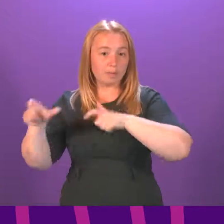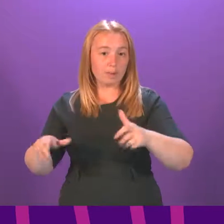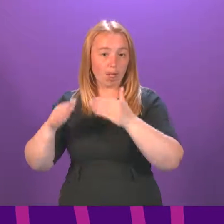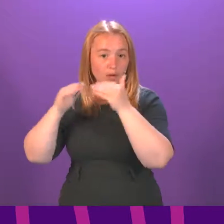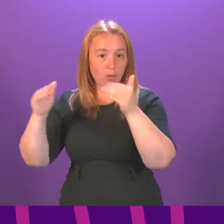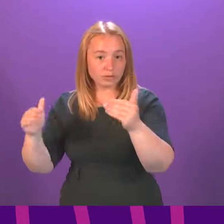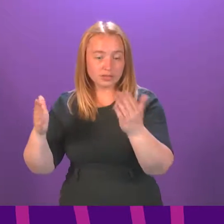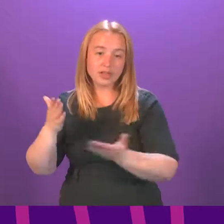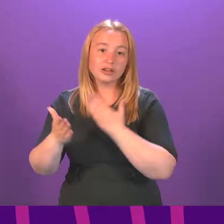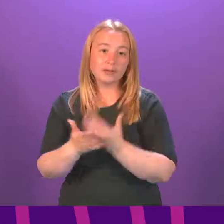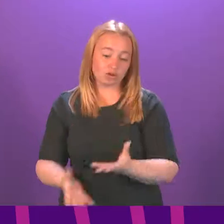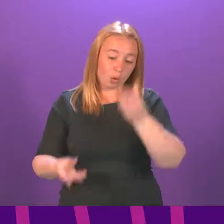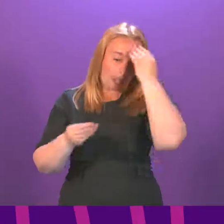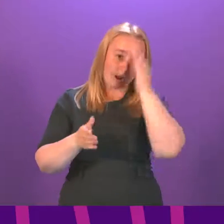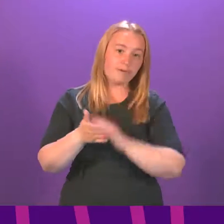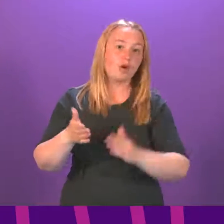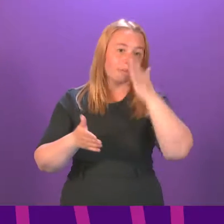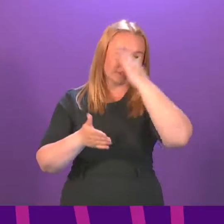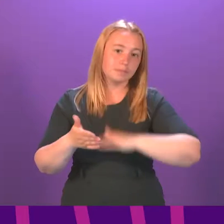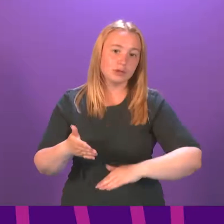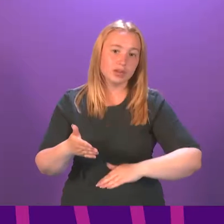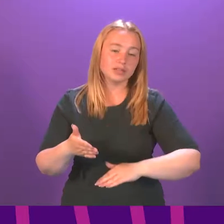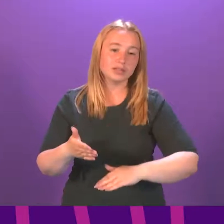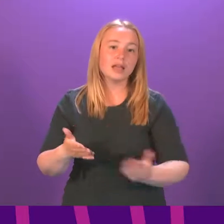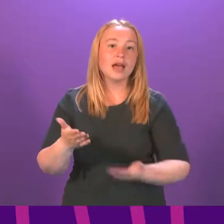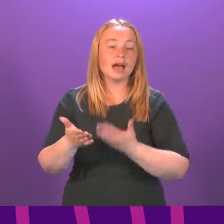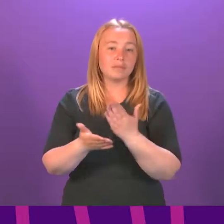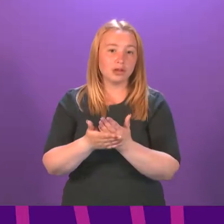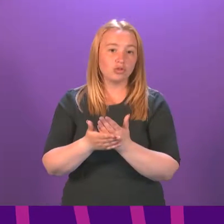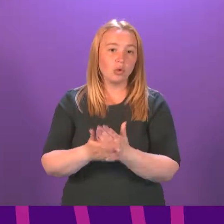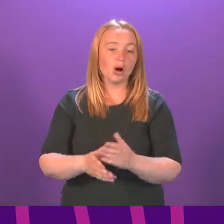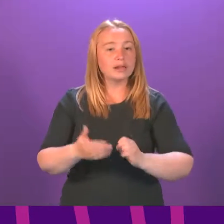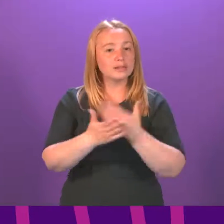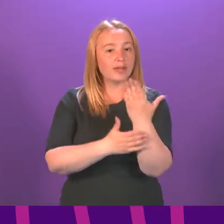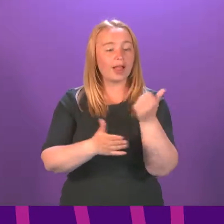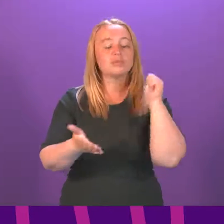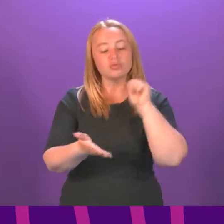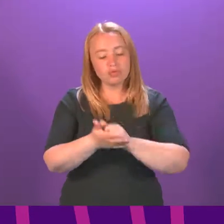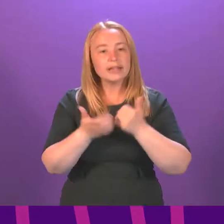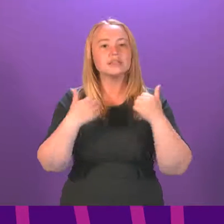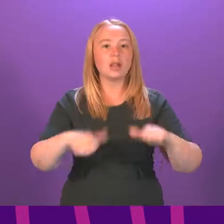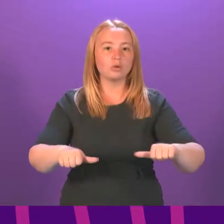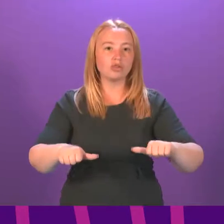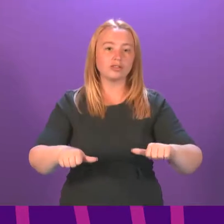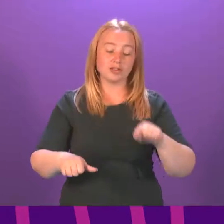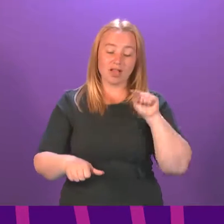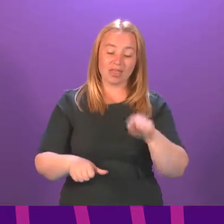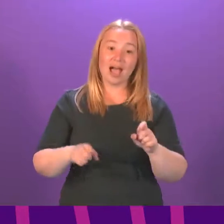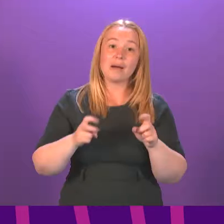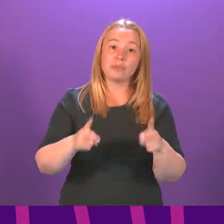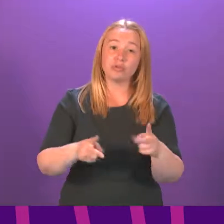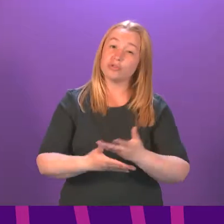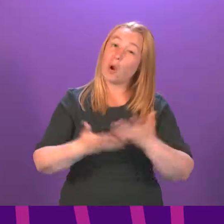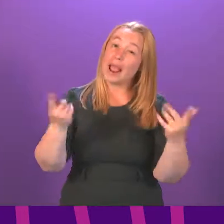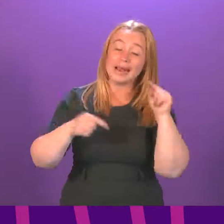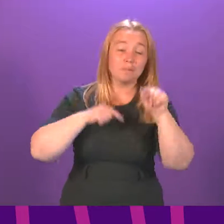we're learning from their experiences and that they are part of ensuring that we're developing the right solutions to that. And that's an approach we would take on any